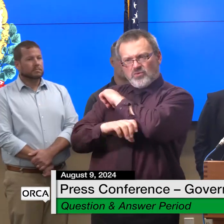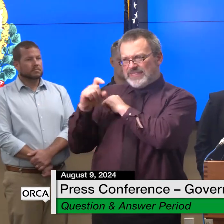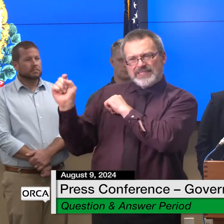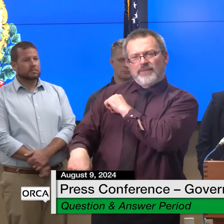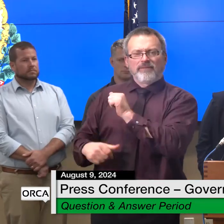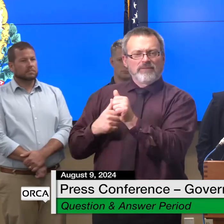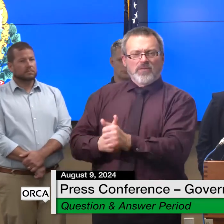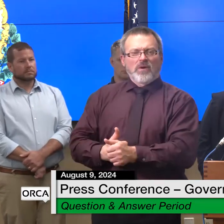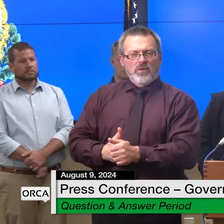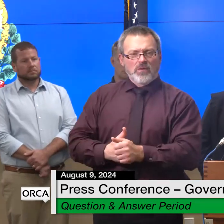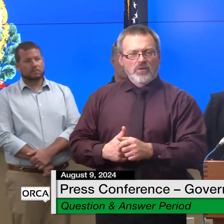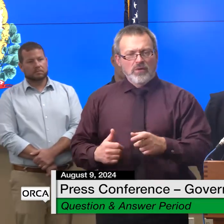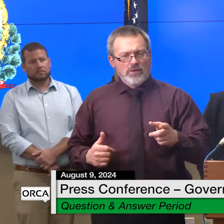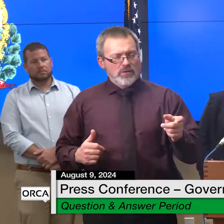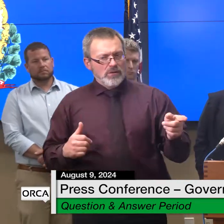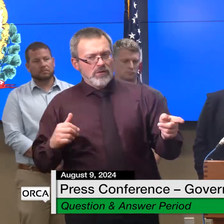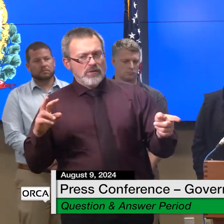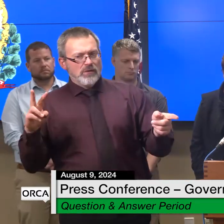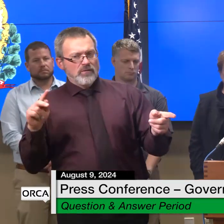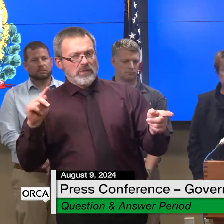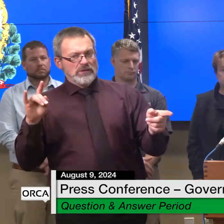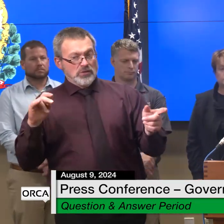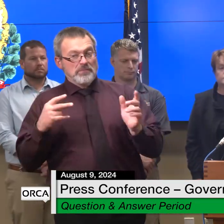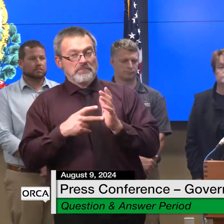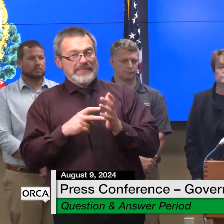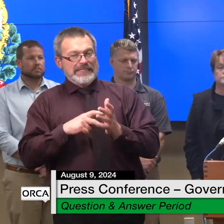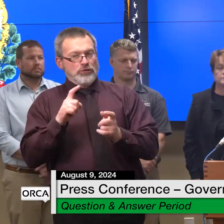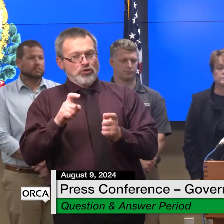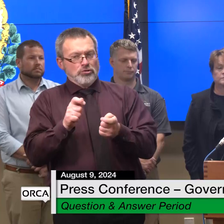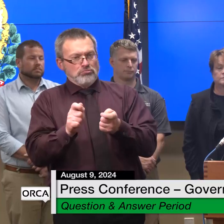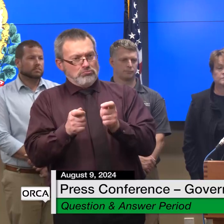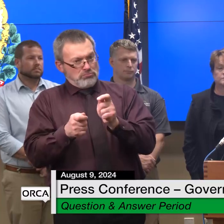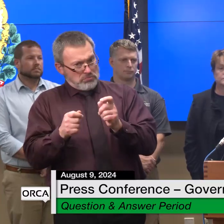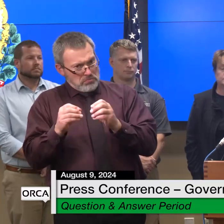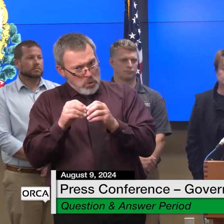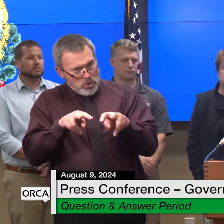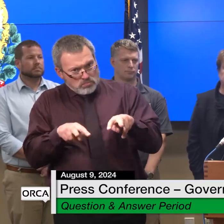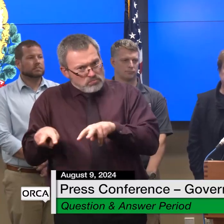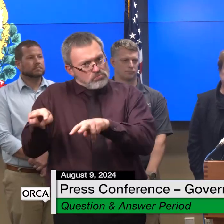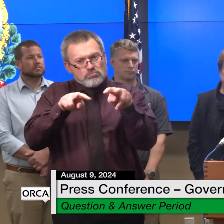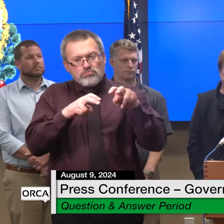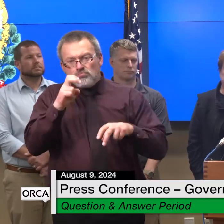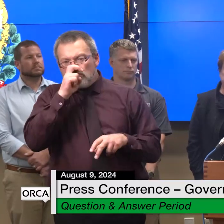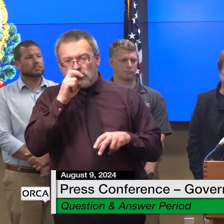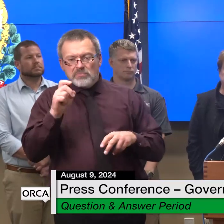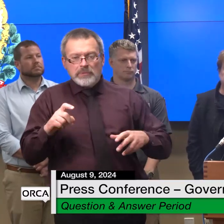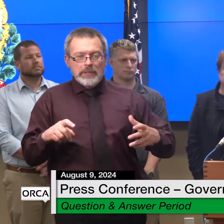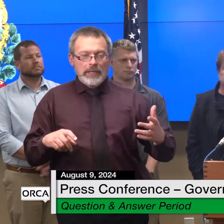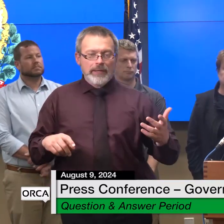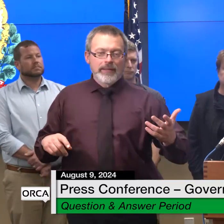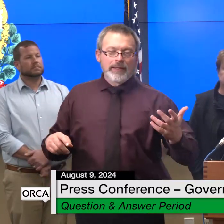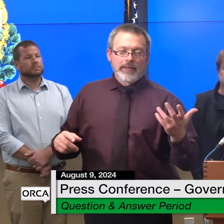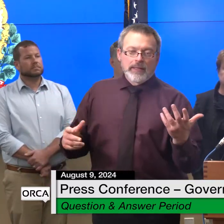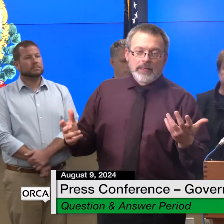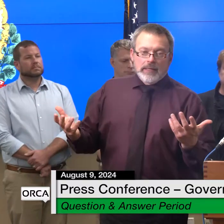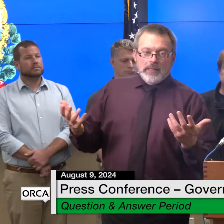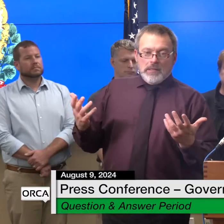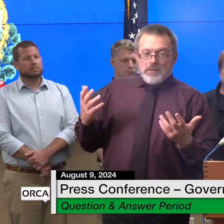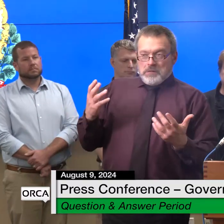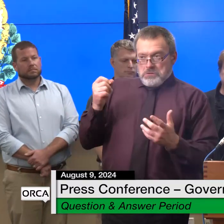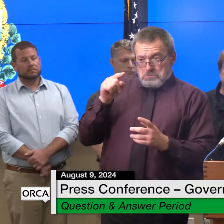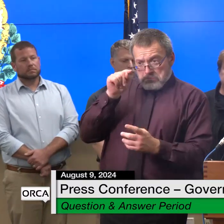change should there be reforms to create more oversight over those positions i'm sure there could be not just this position but